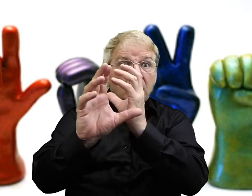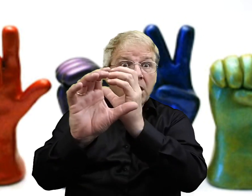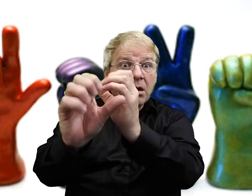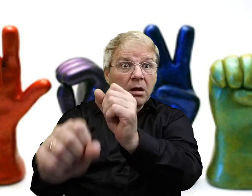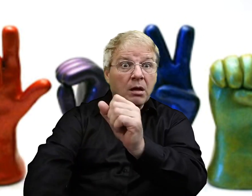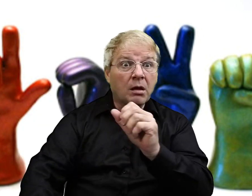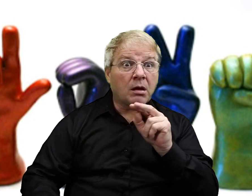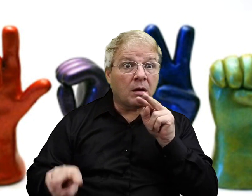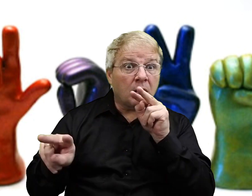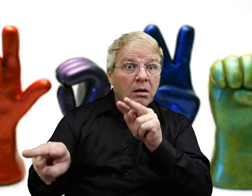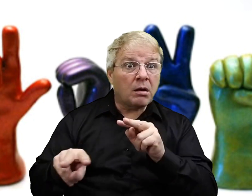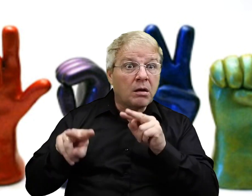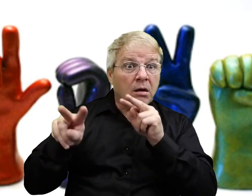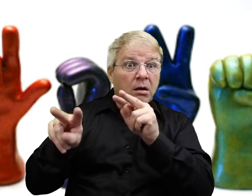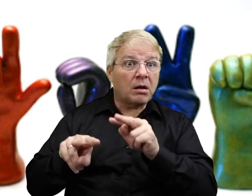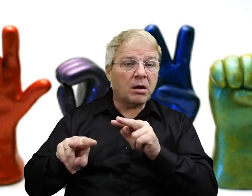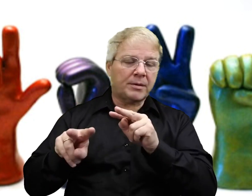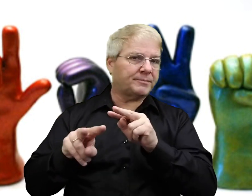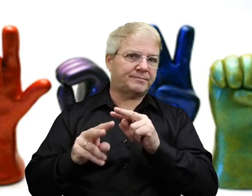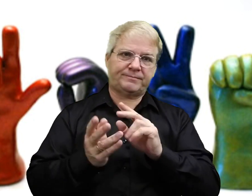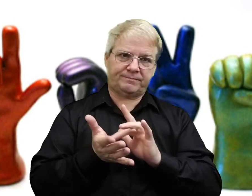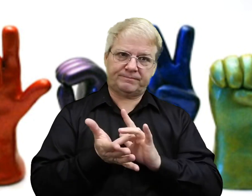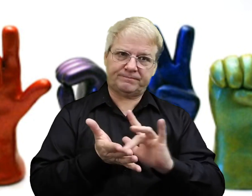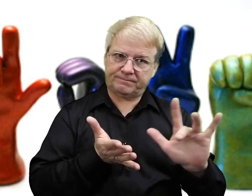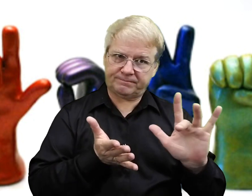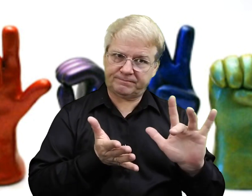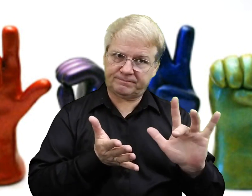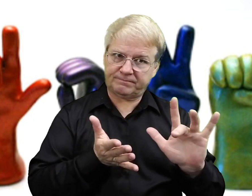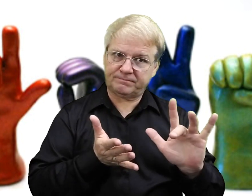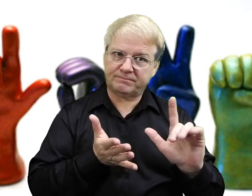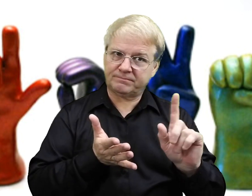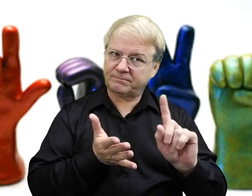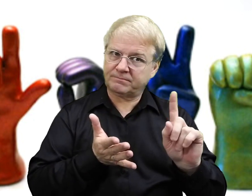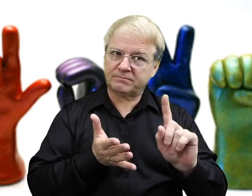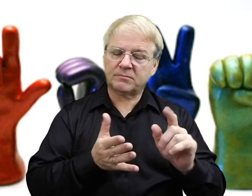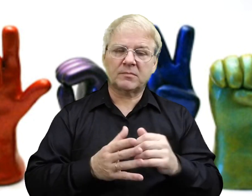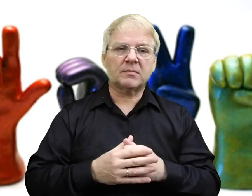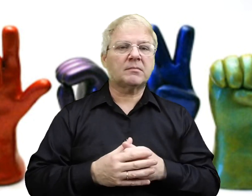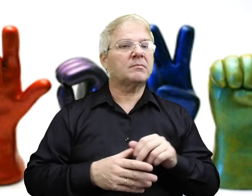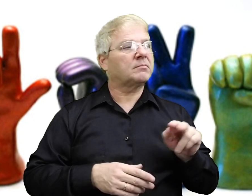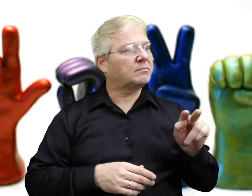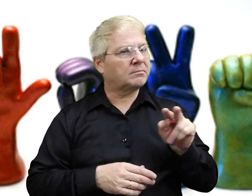see them signing and you're fascinated by sign language and so you just keep watching and staring. That's rude. That's a no-no.